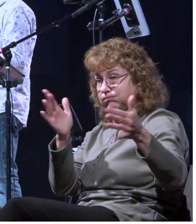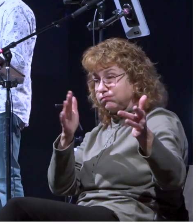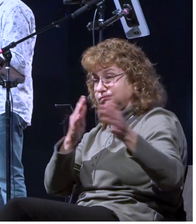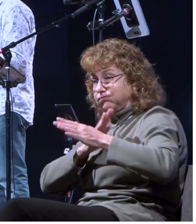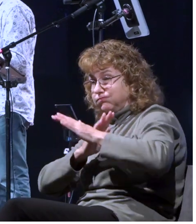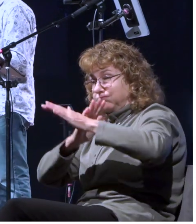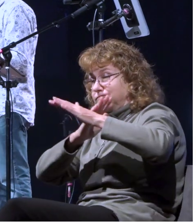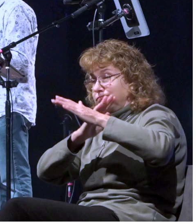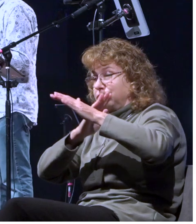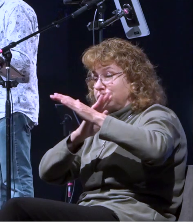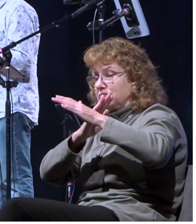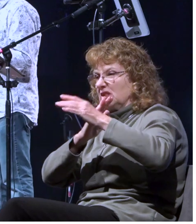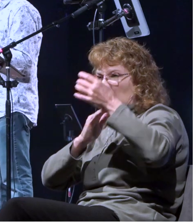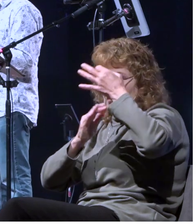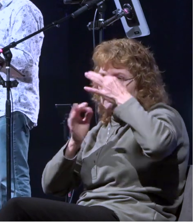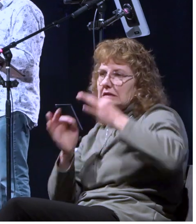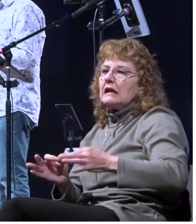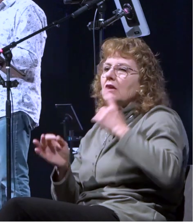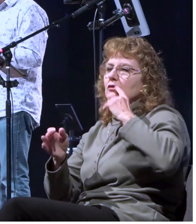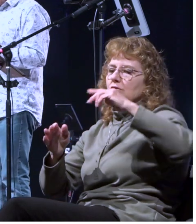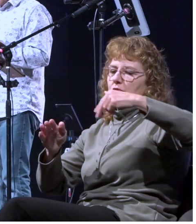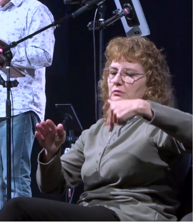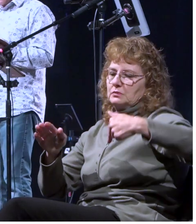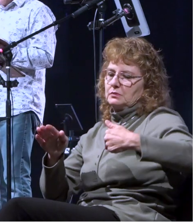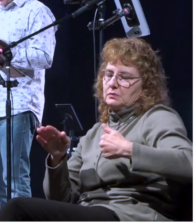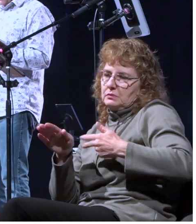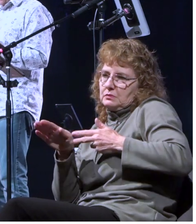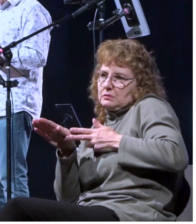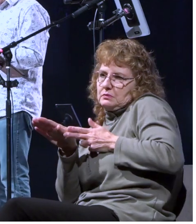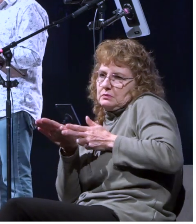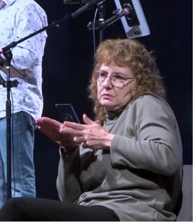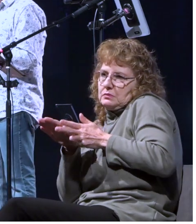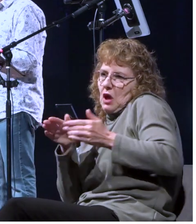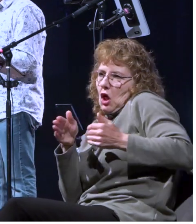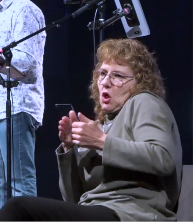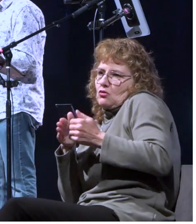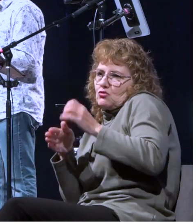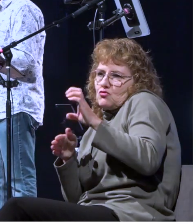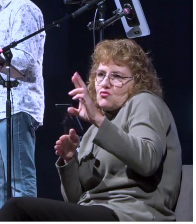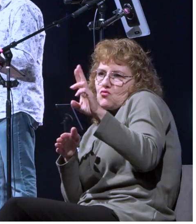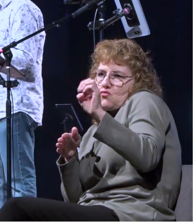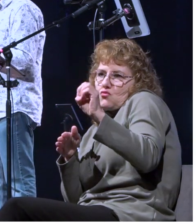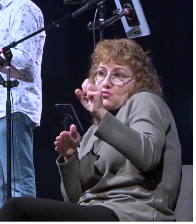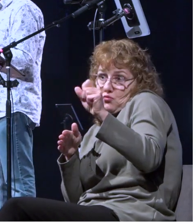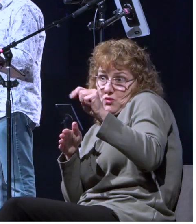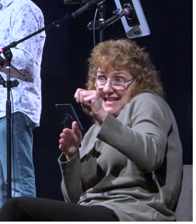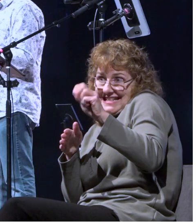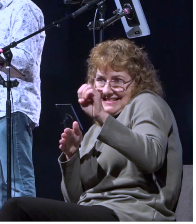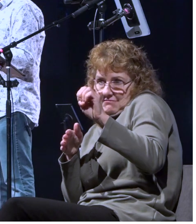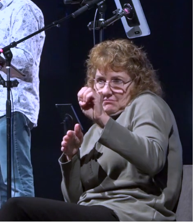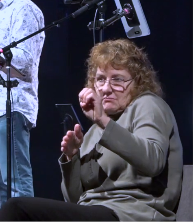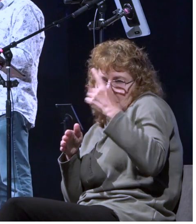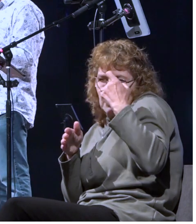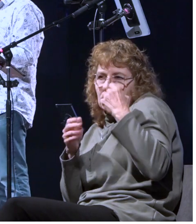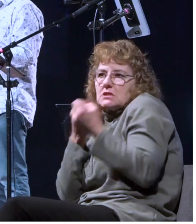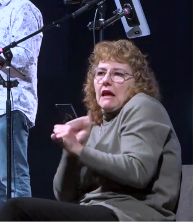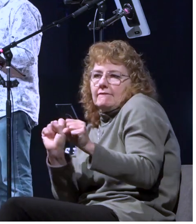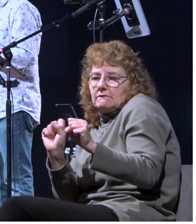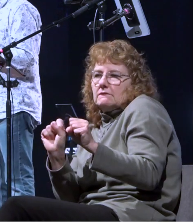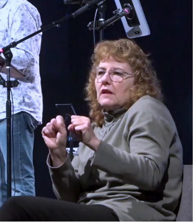under the shelter of crete off some salmon and passing it with difficulty we came to a place called fair